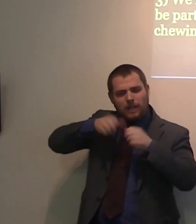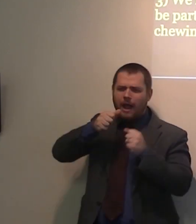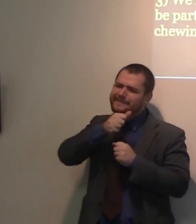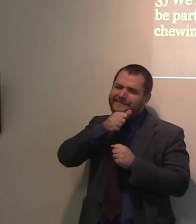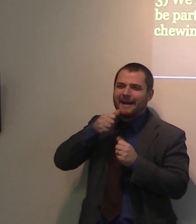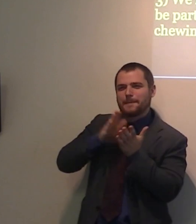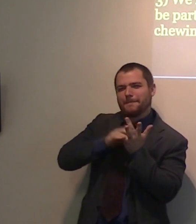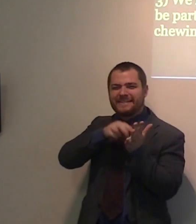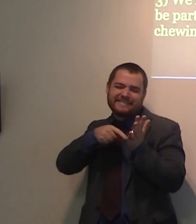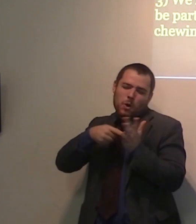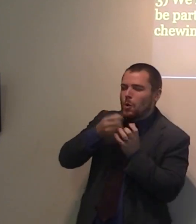never keeps its promises.